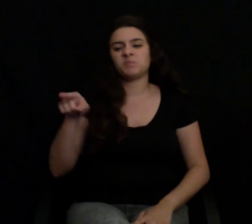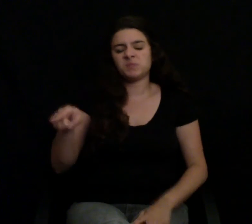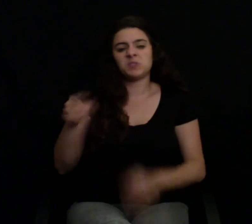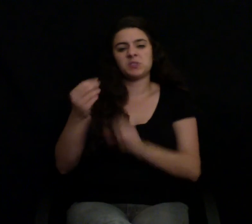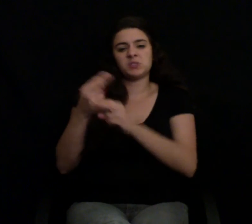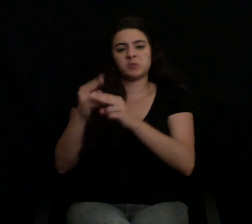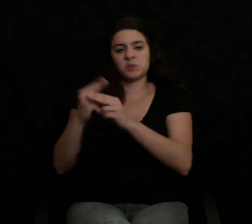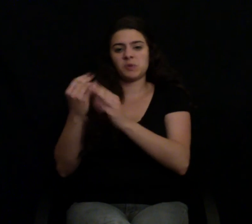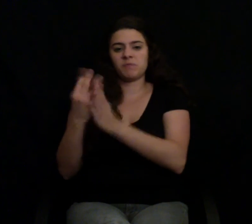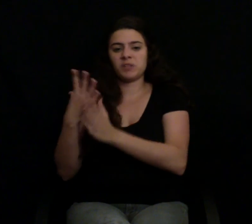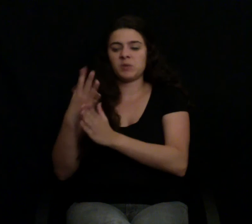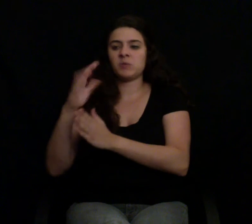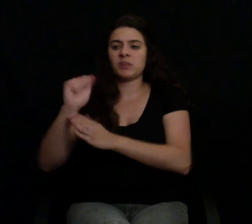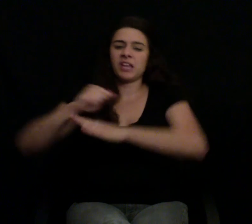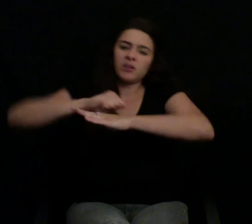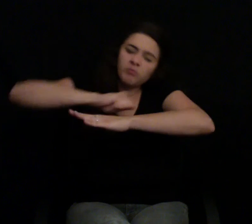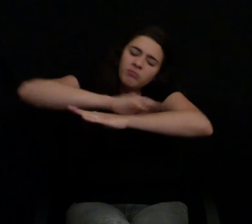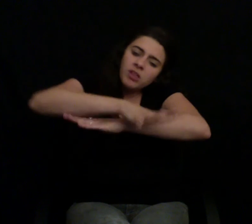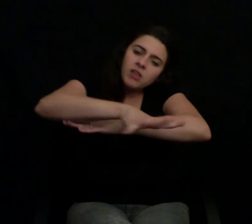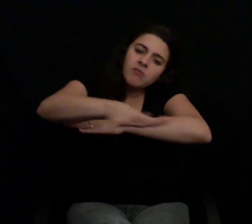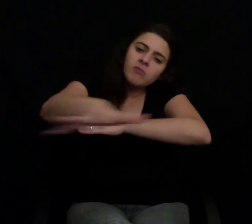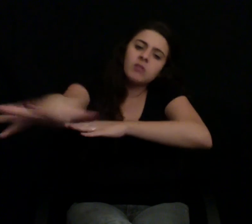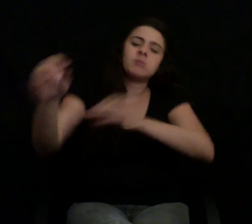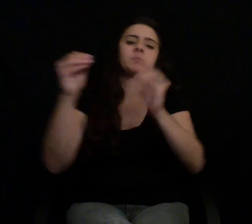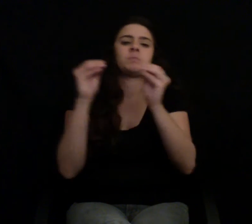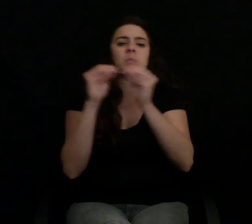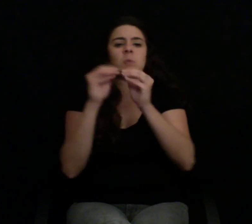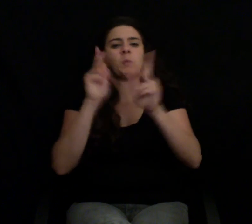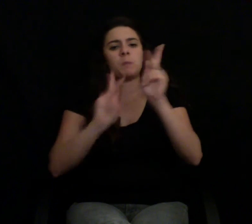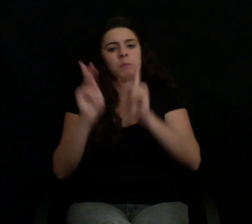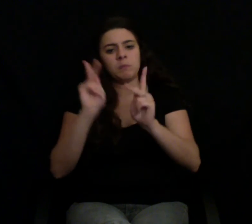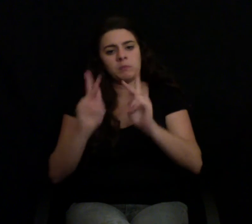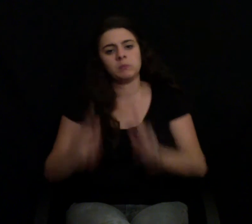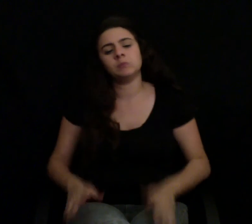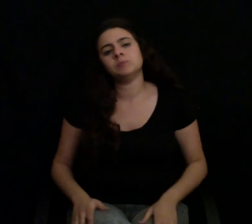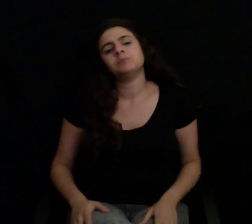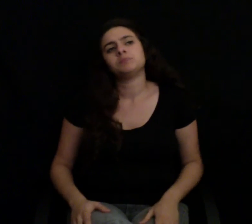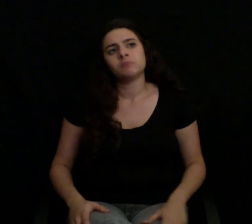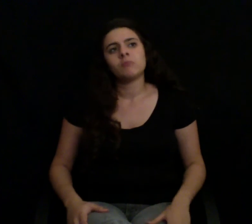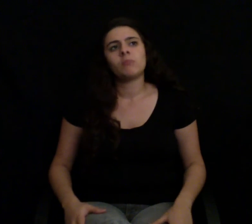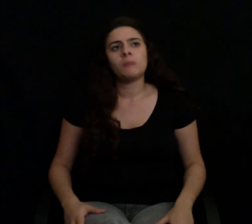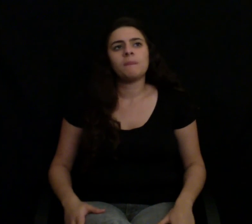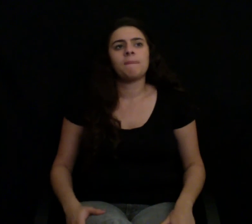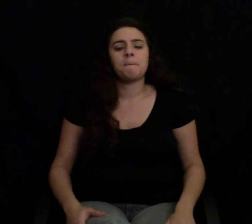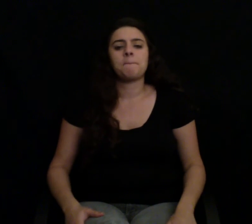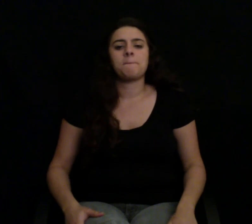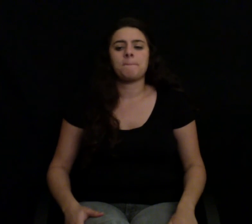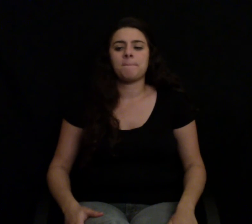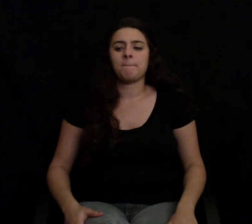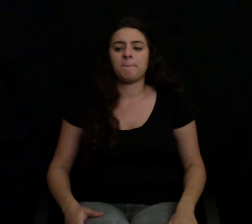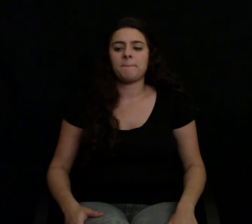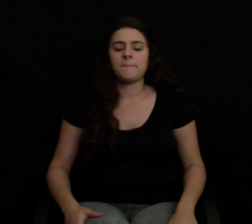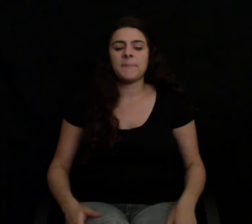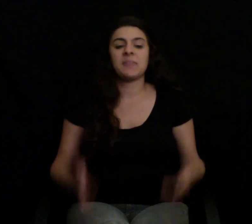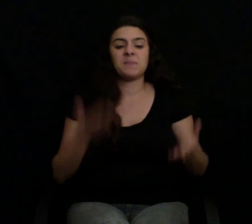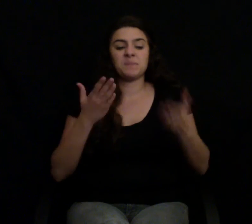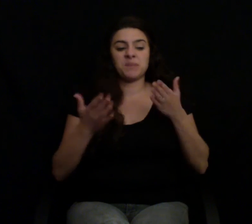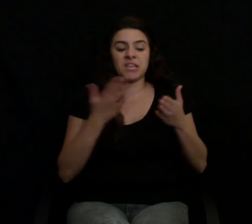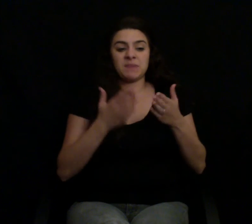chance of injecting some of that data into someone who may not have normally sought it out.